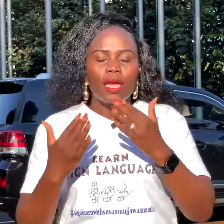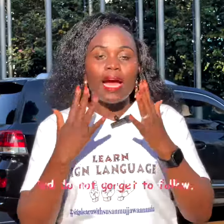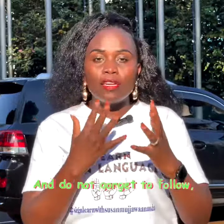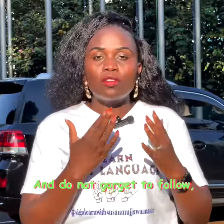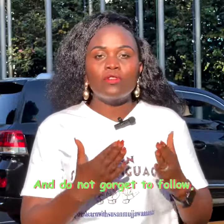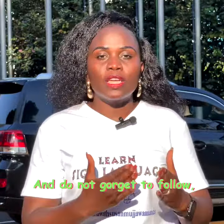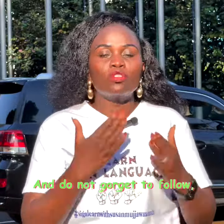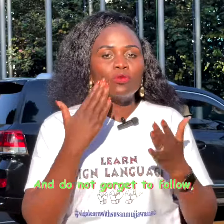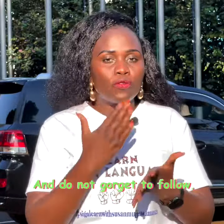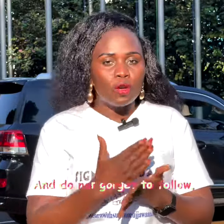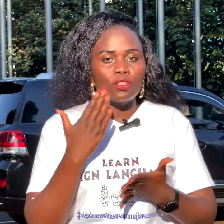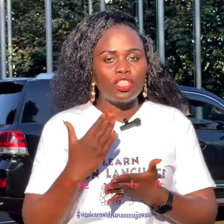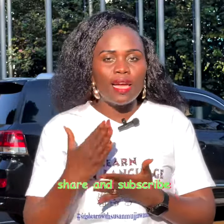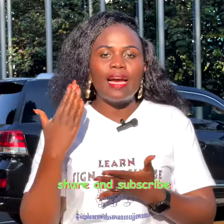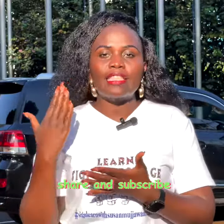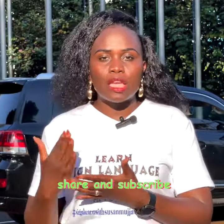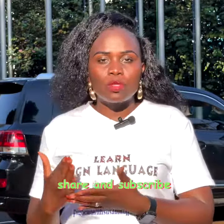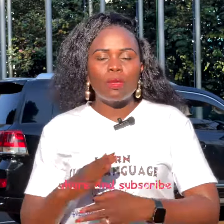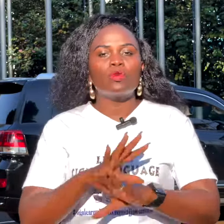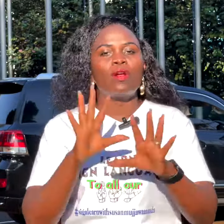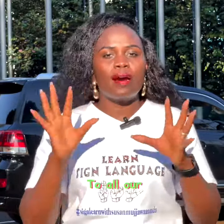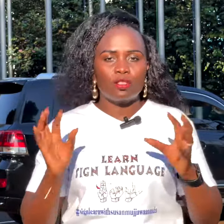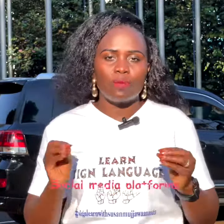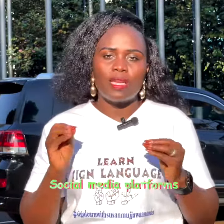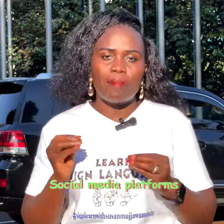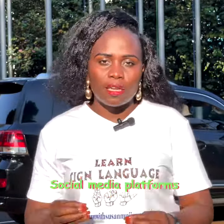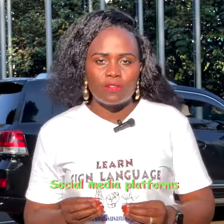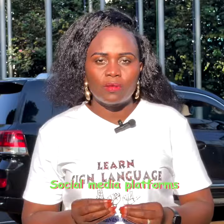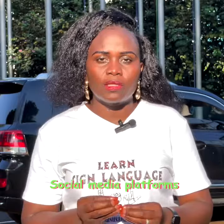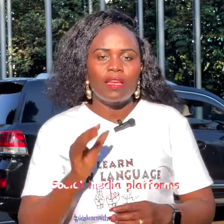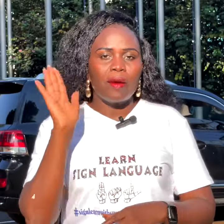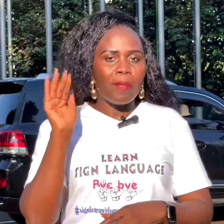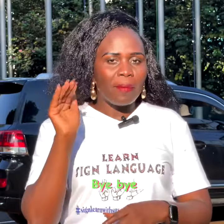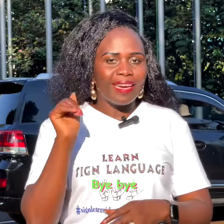And don't forget to follow, share, and subscribe to all our social media platforms. Bye-bye.